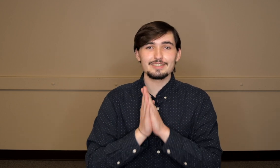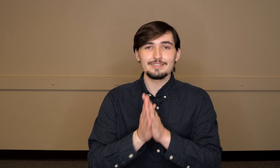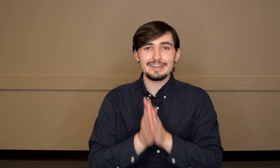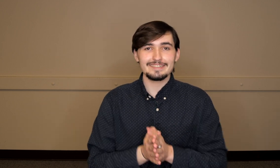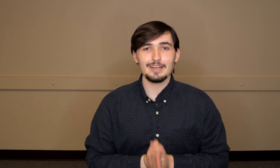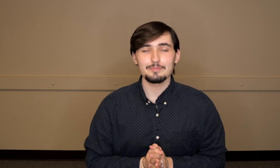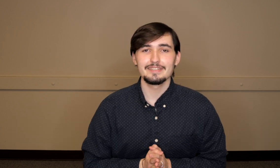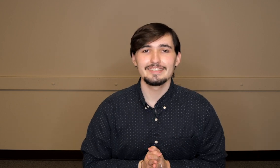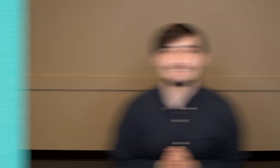see you next time!